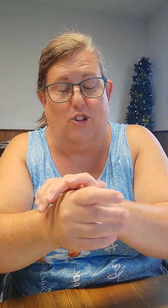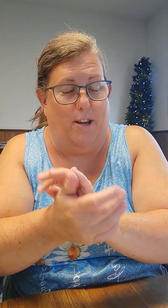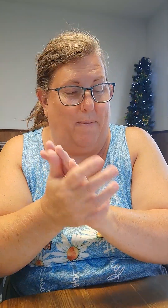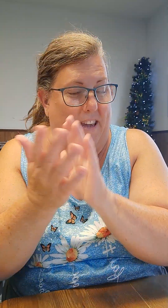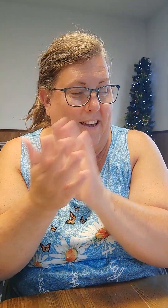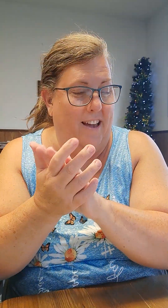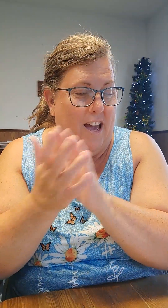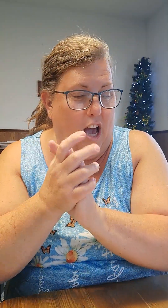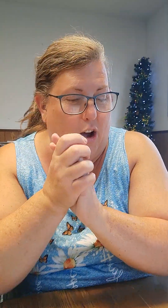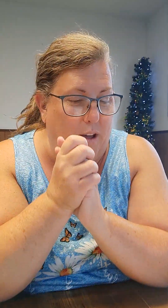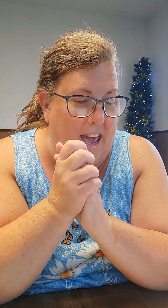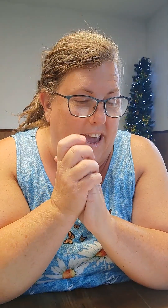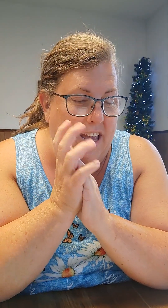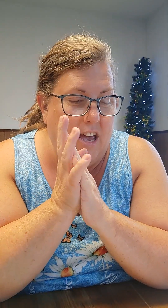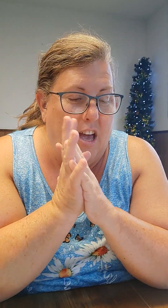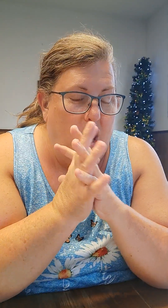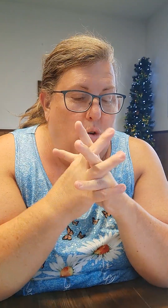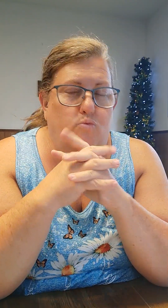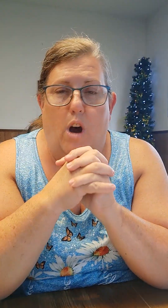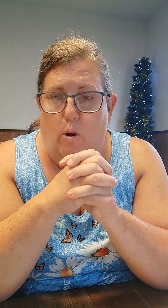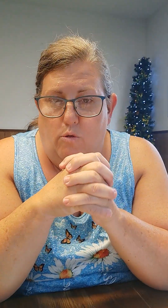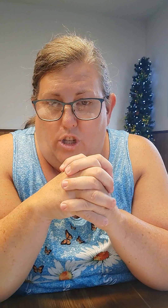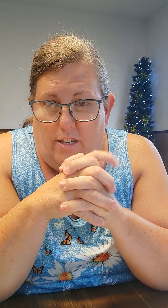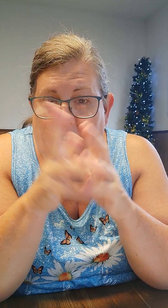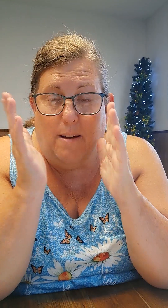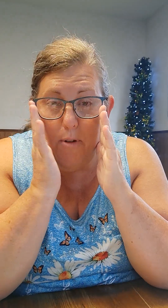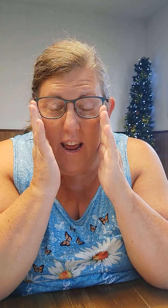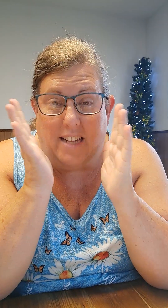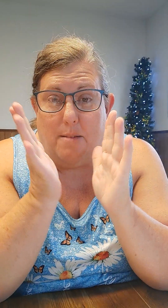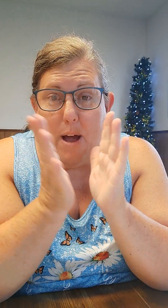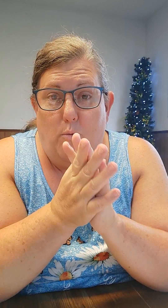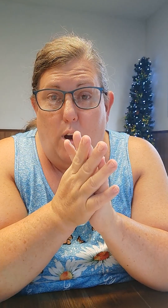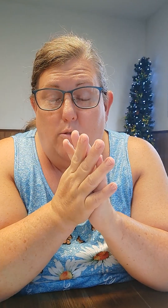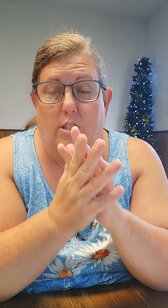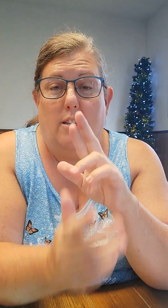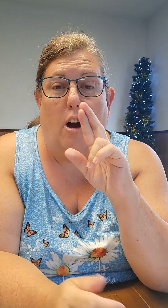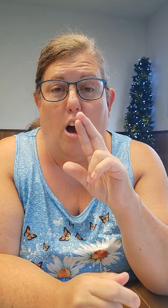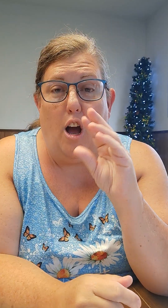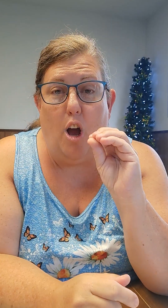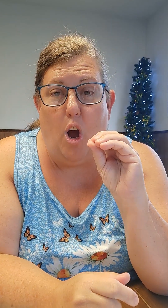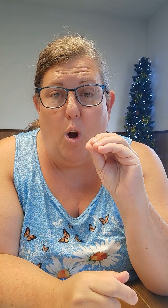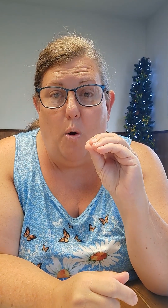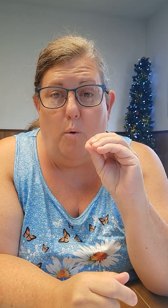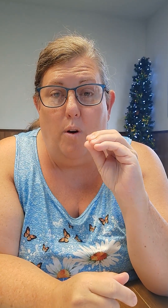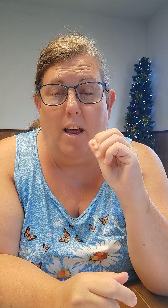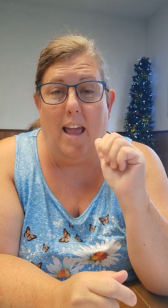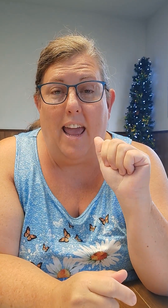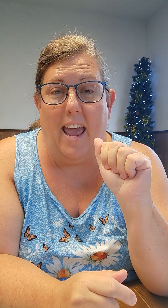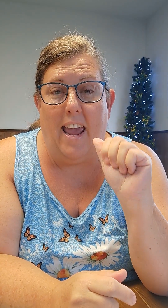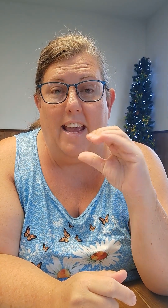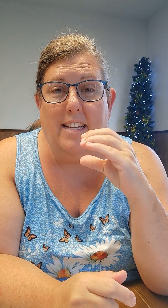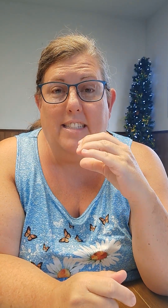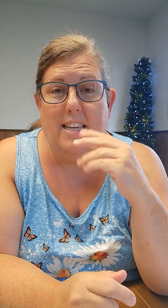creepy. Okay. Roach. Someone asked about roach. R-O-A-C